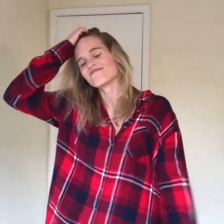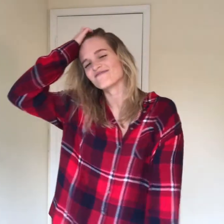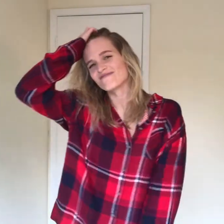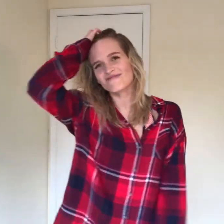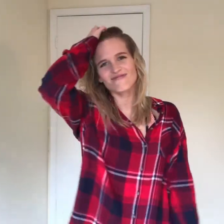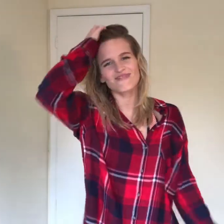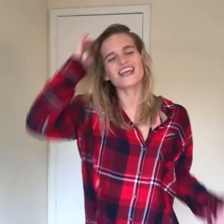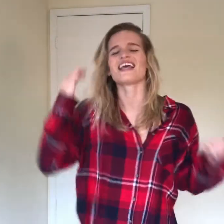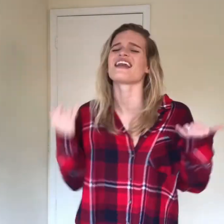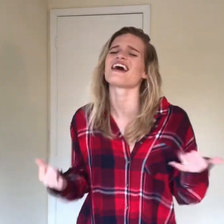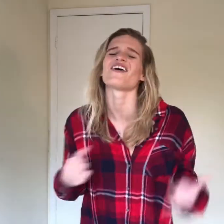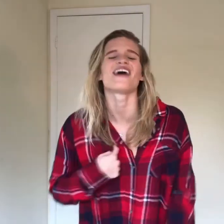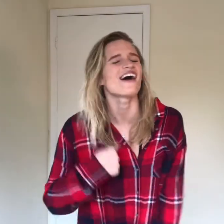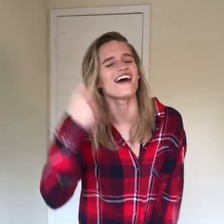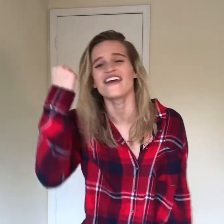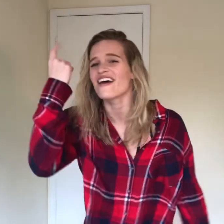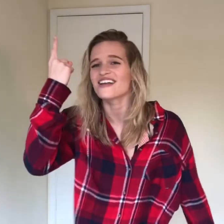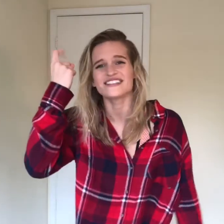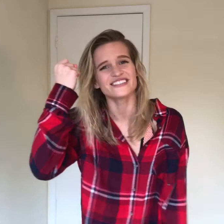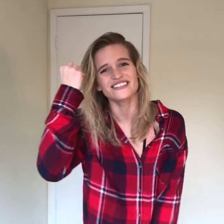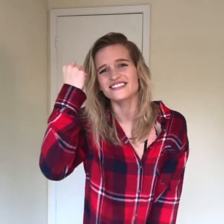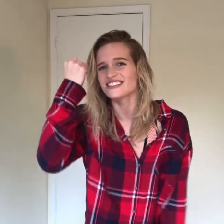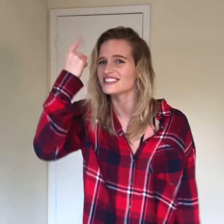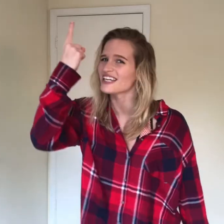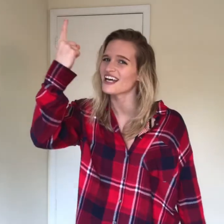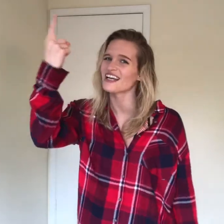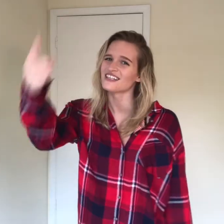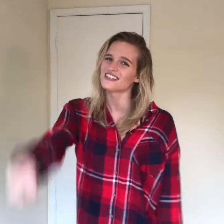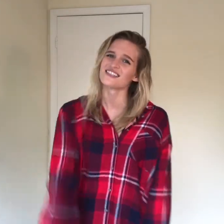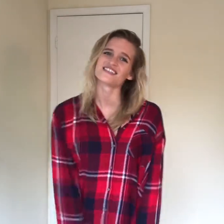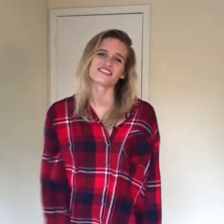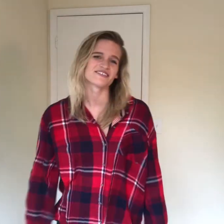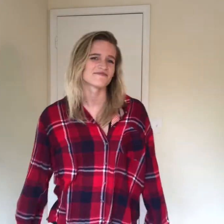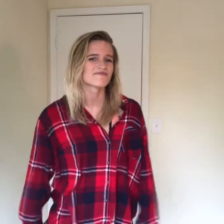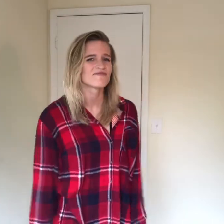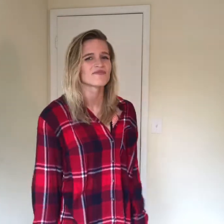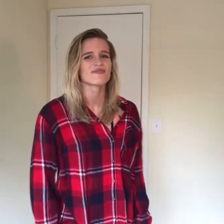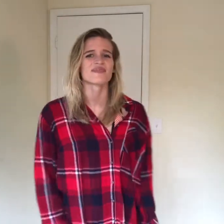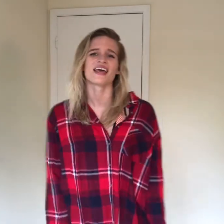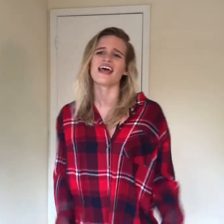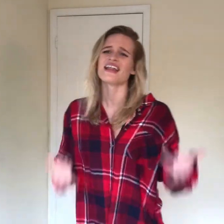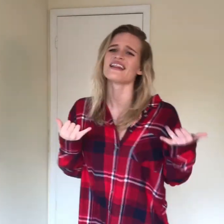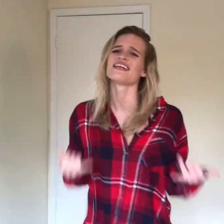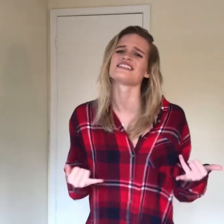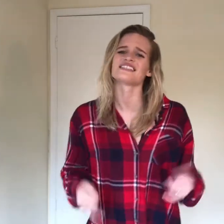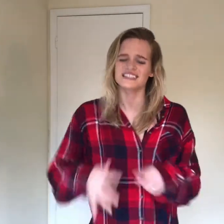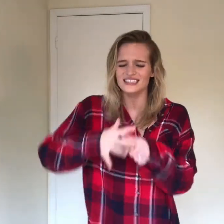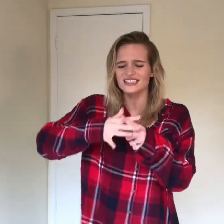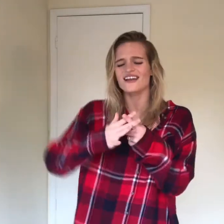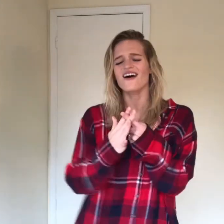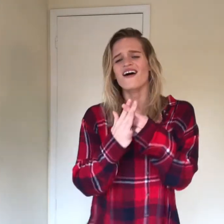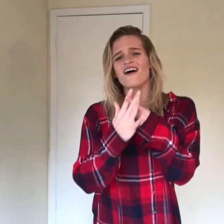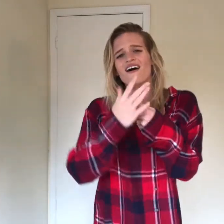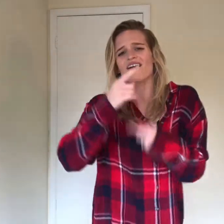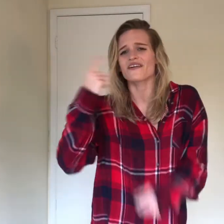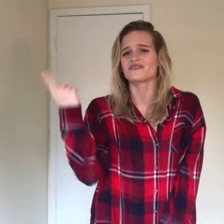And now I understand That this is the start of